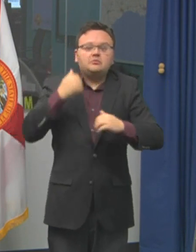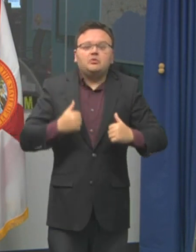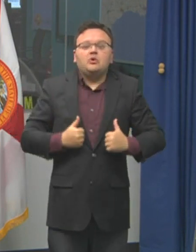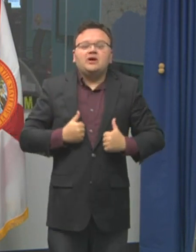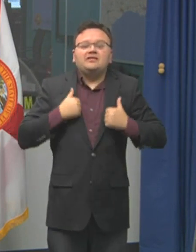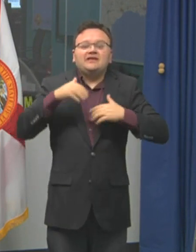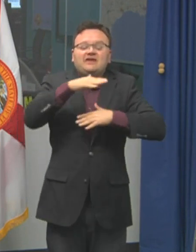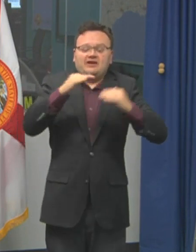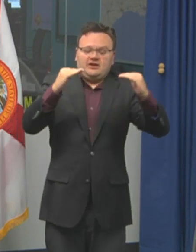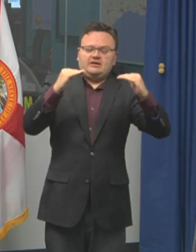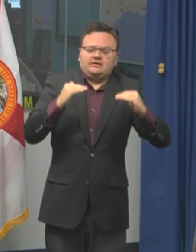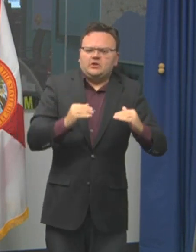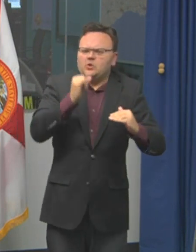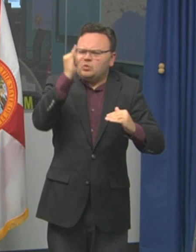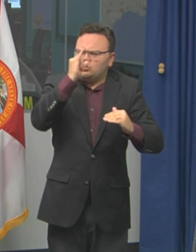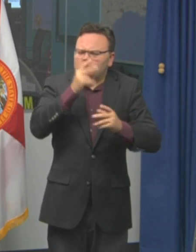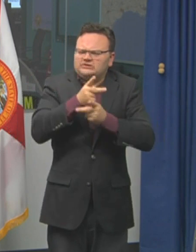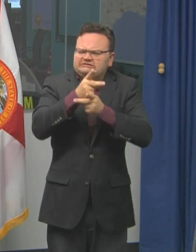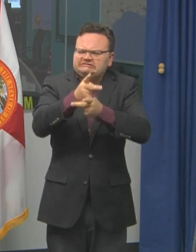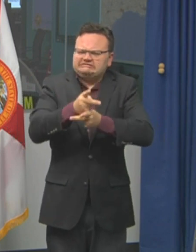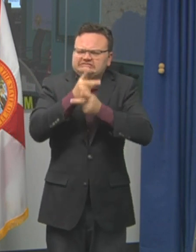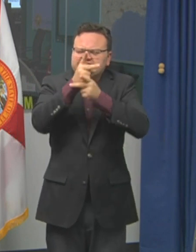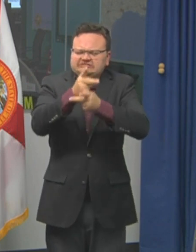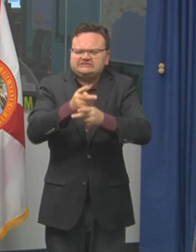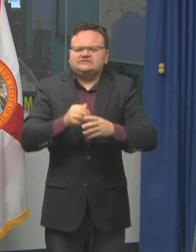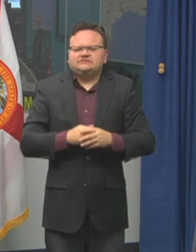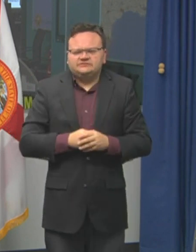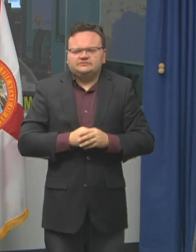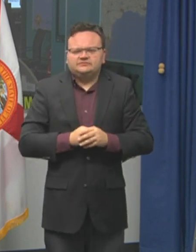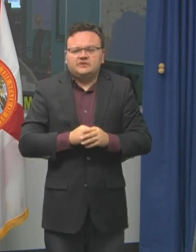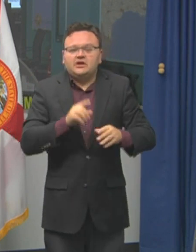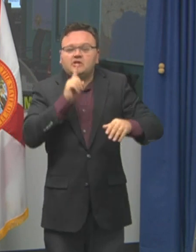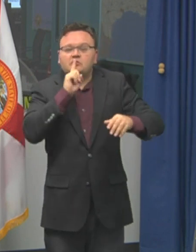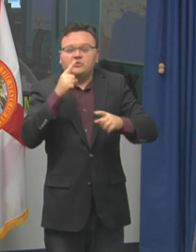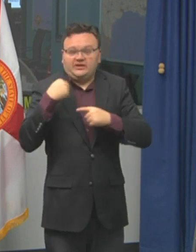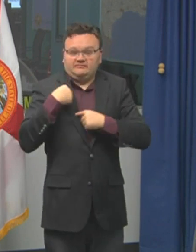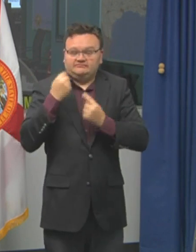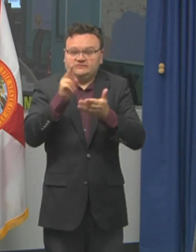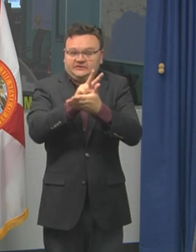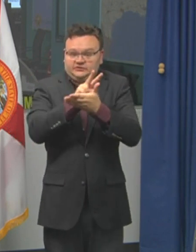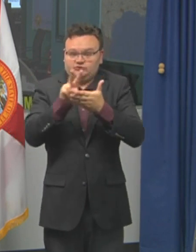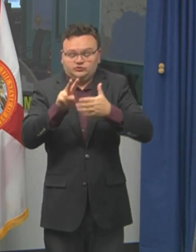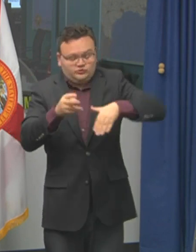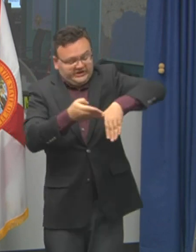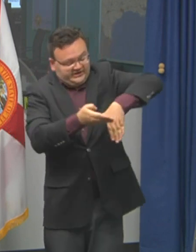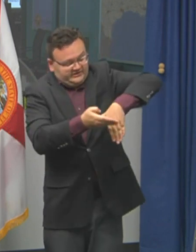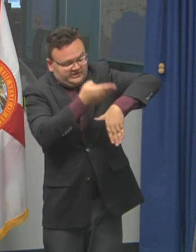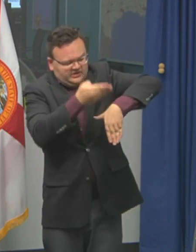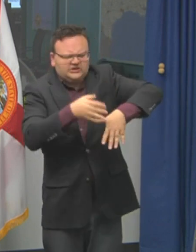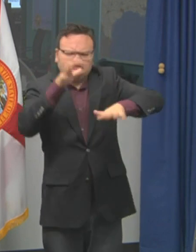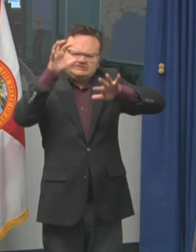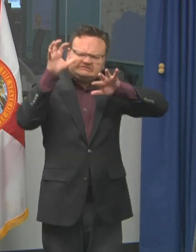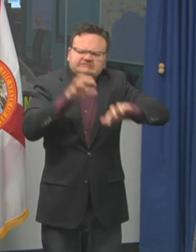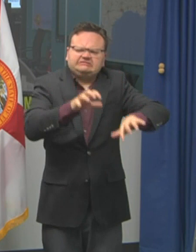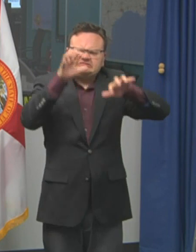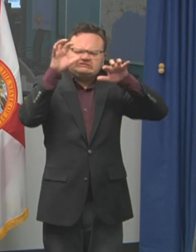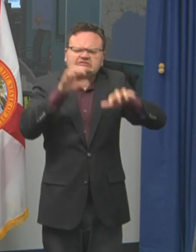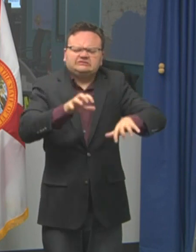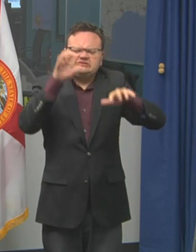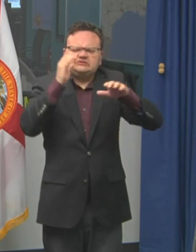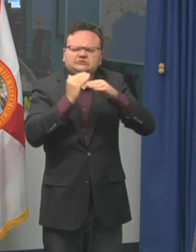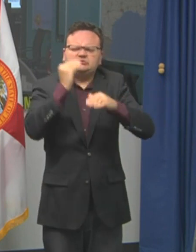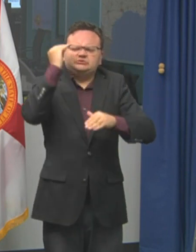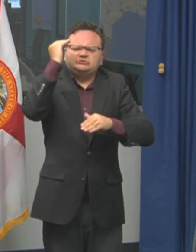north and central Florida have experienced above normal rainfall over the past two weeks, which will increase the likelihood of flash flooding conditions with the